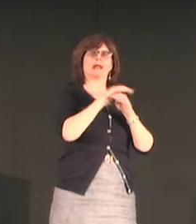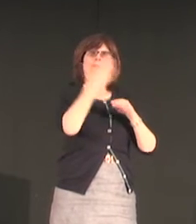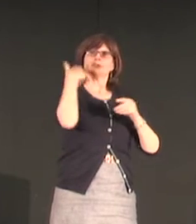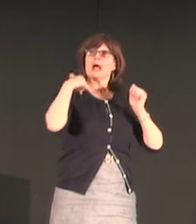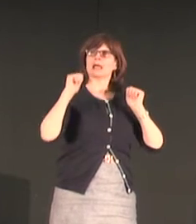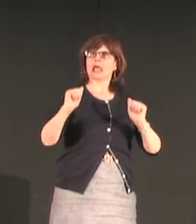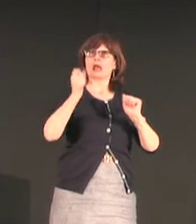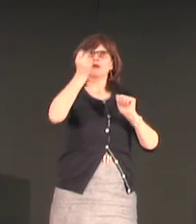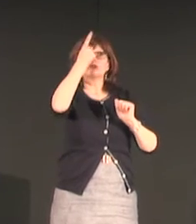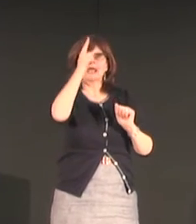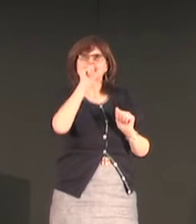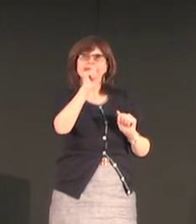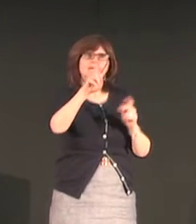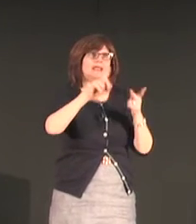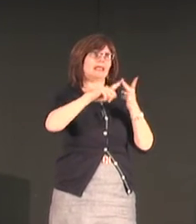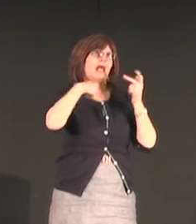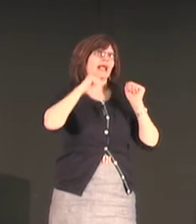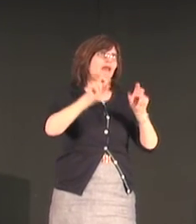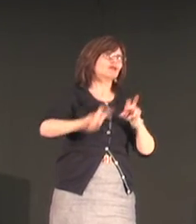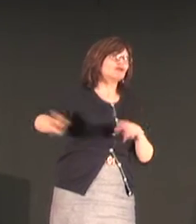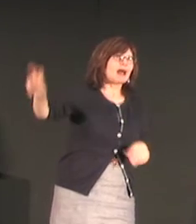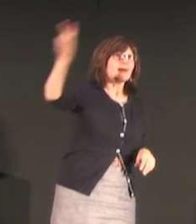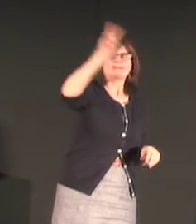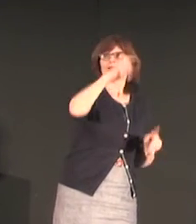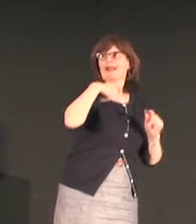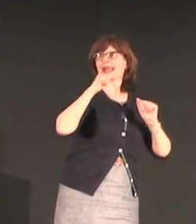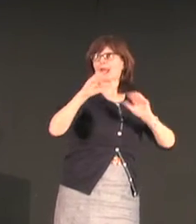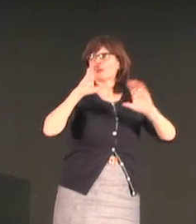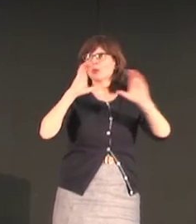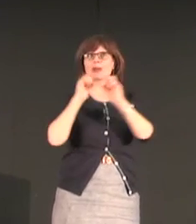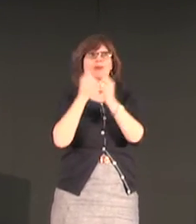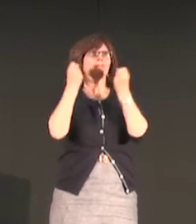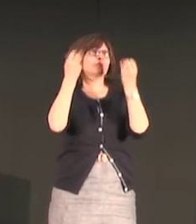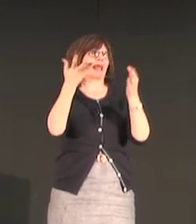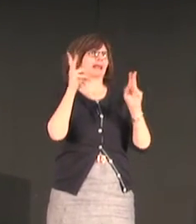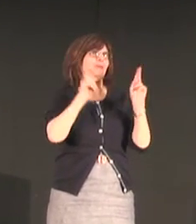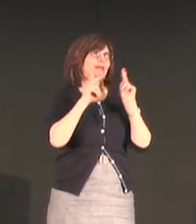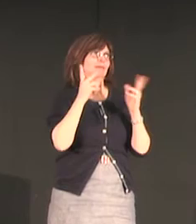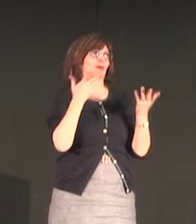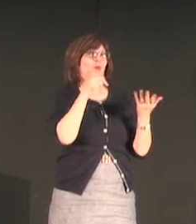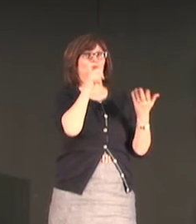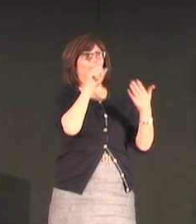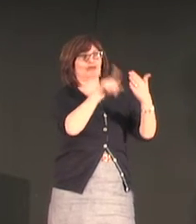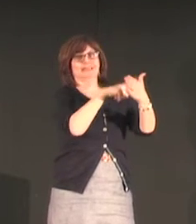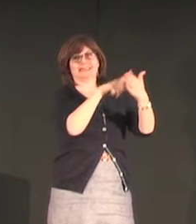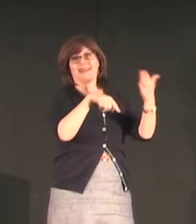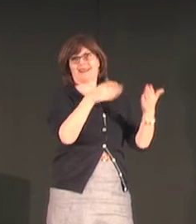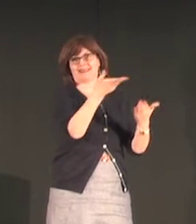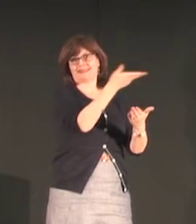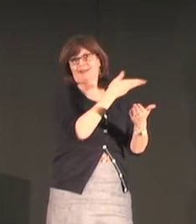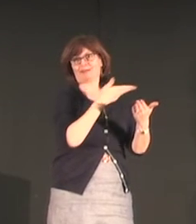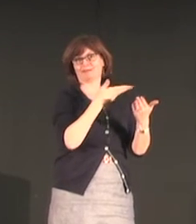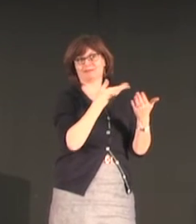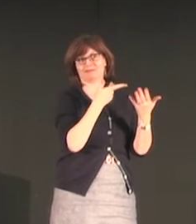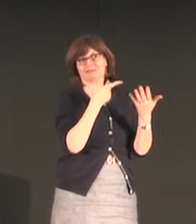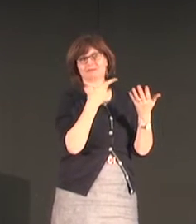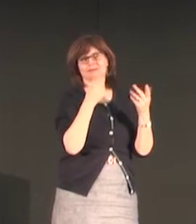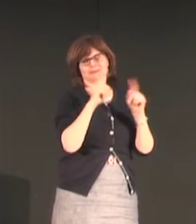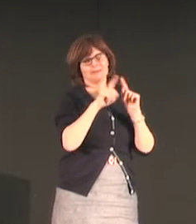people want to learn English in the world at large because it's a language that allows them to travel and communicate with many more people so we can be critical of a decision